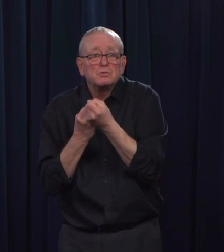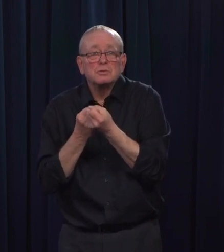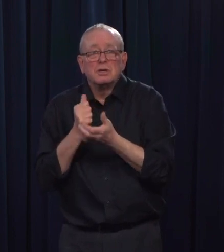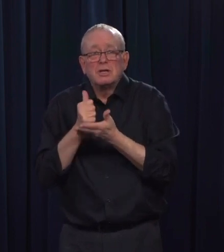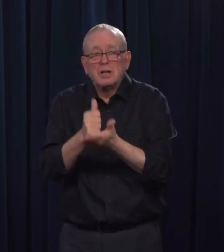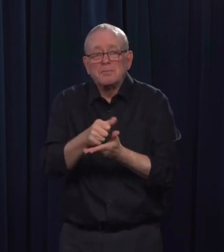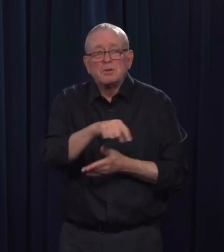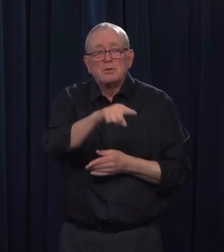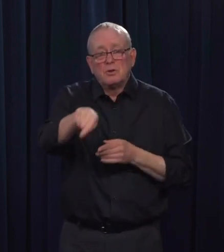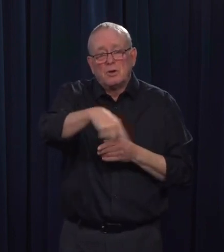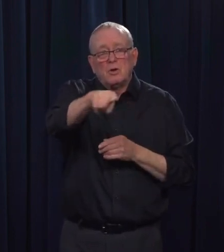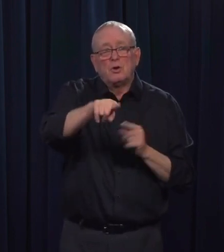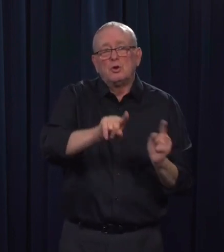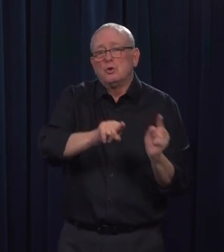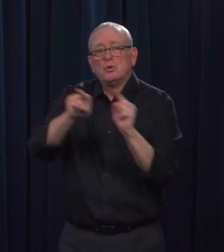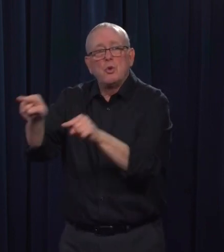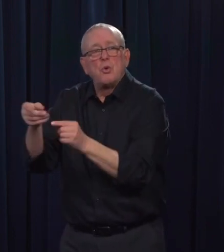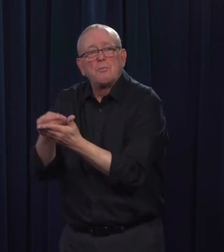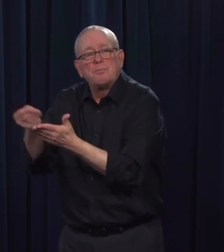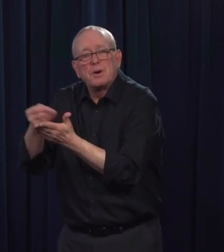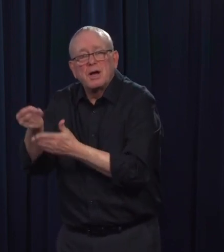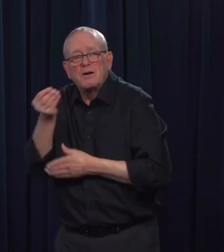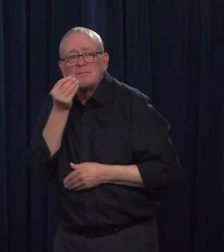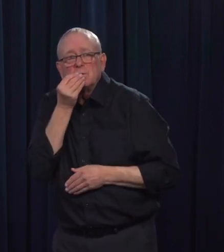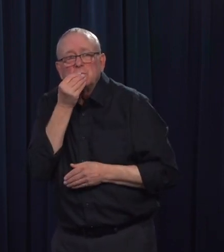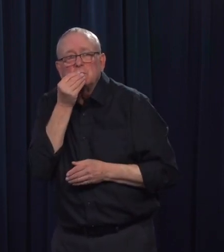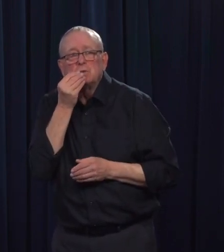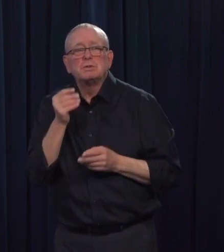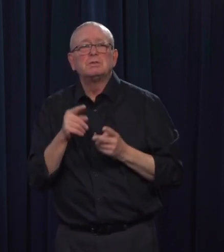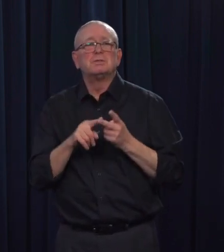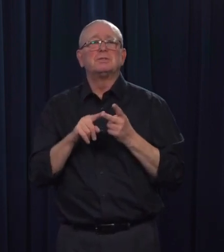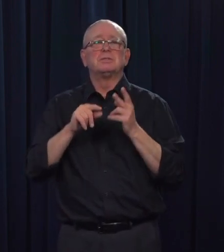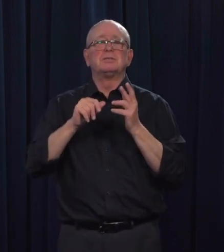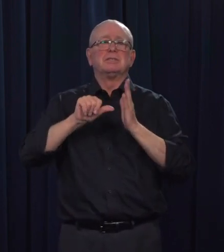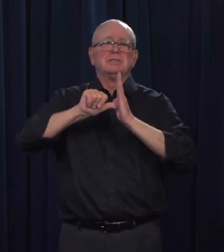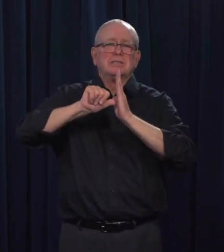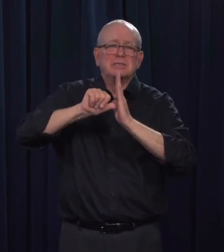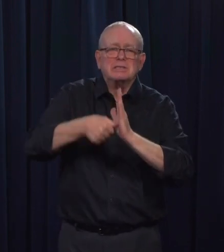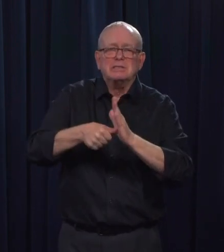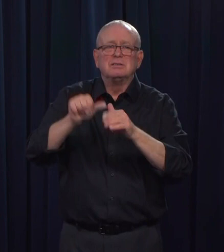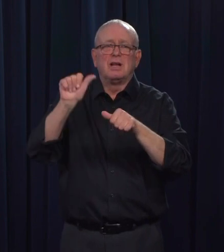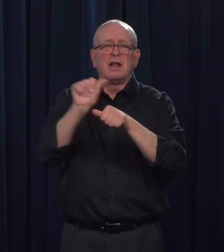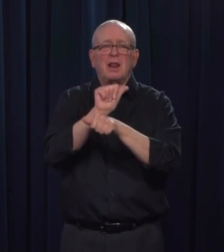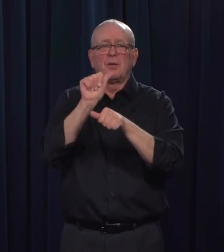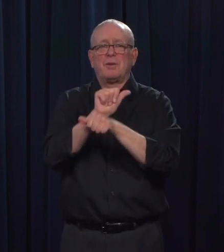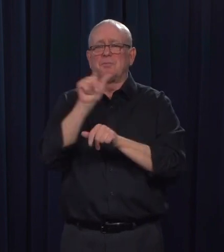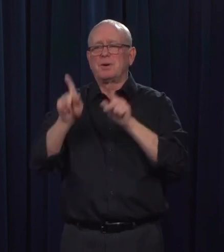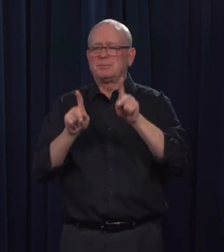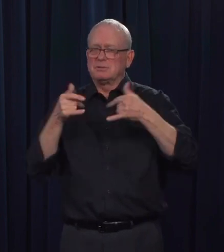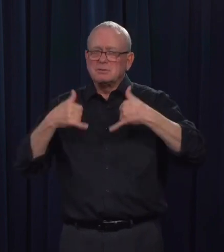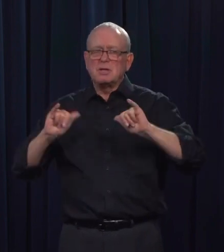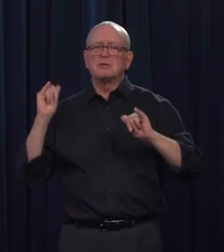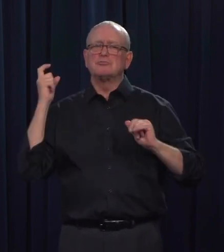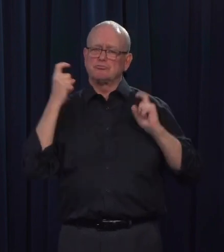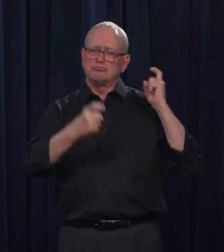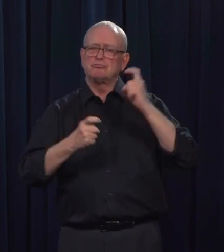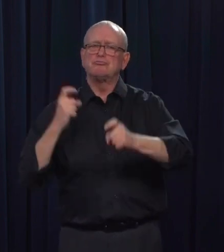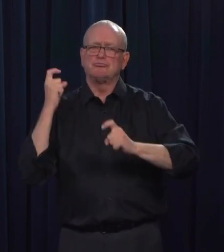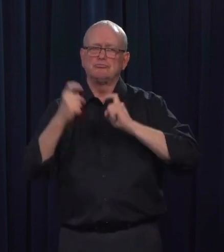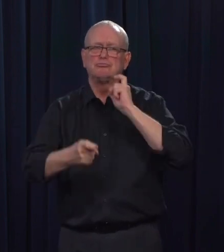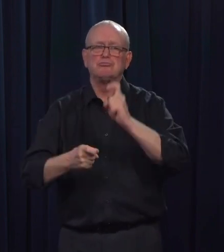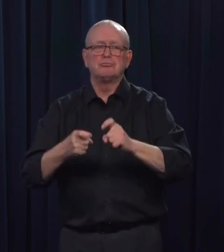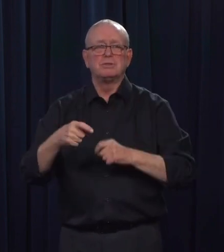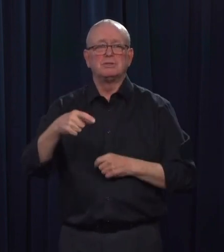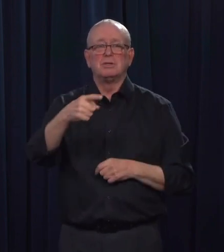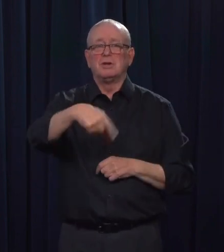the importance of donations to food banks for Albertans to realize that they are, again, a vulnerable, important piece of